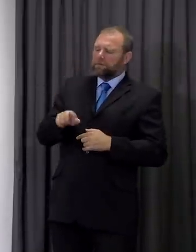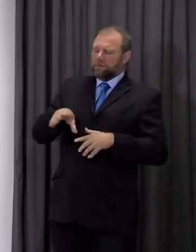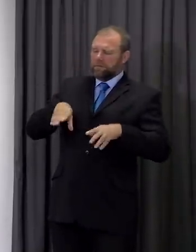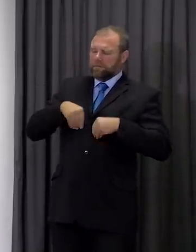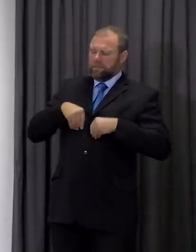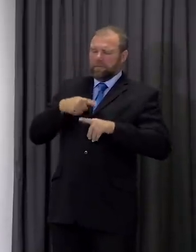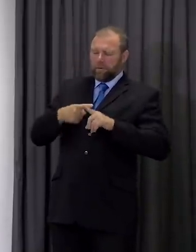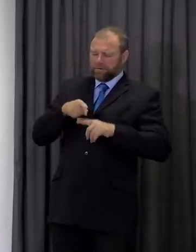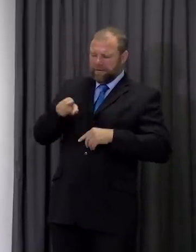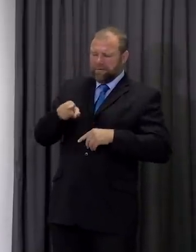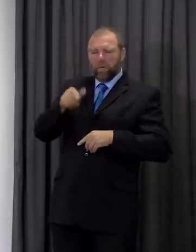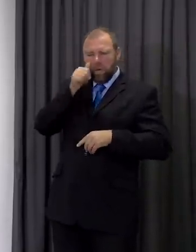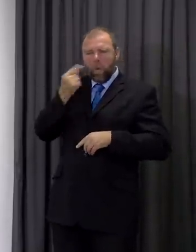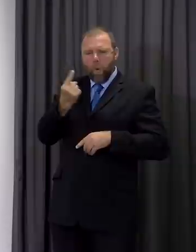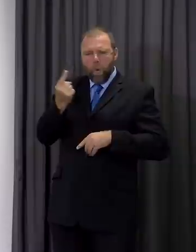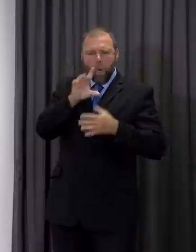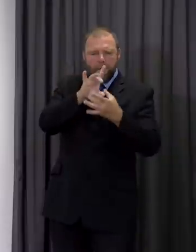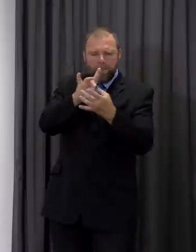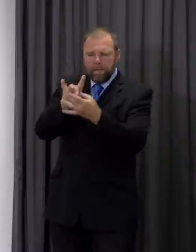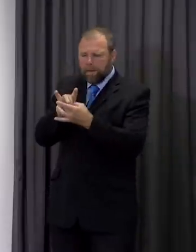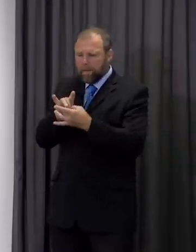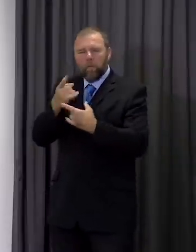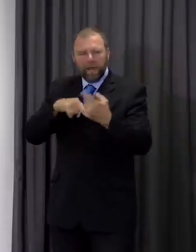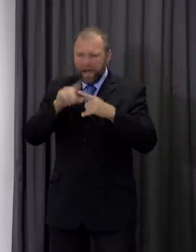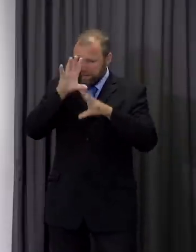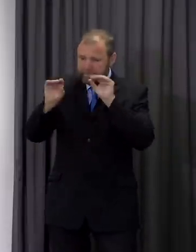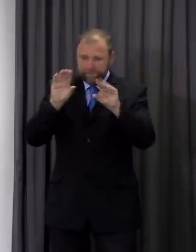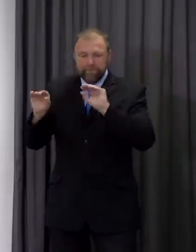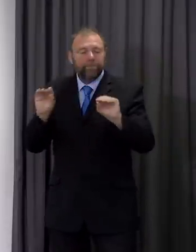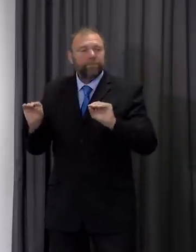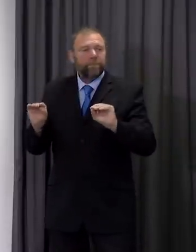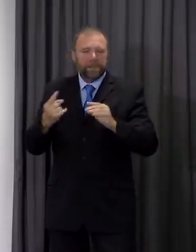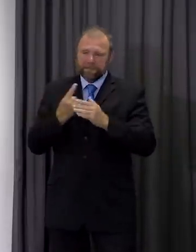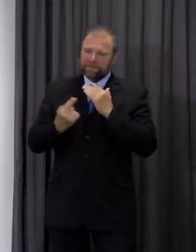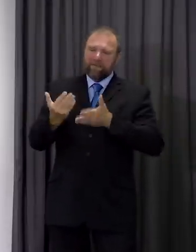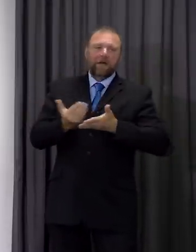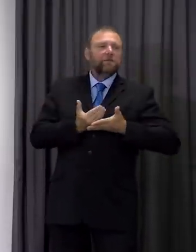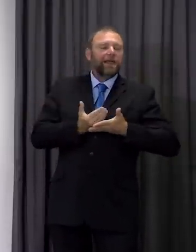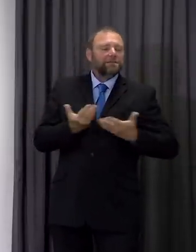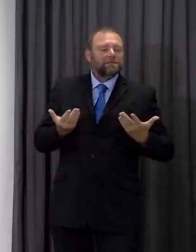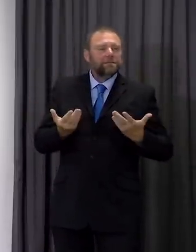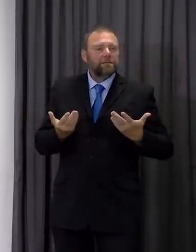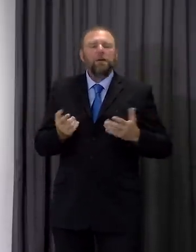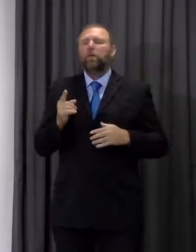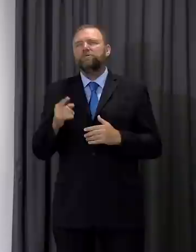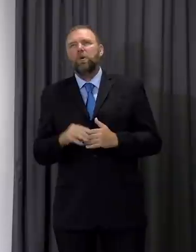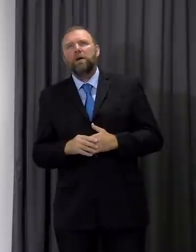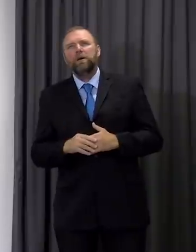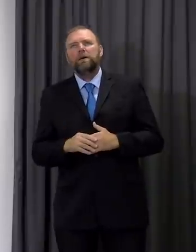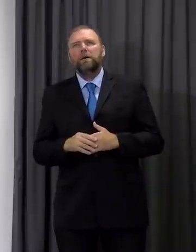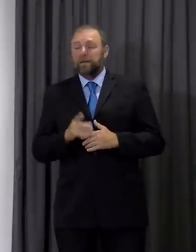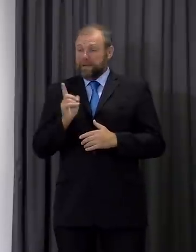and that people then follow the advice they're given to isolate or whether we are seeing more significant community